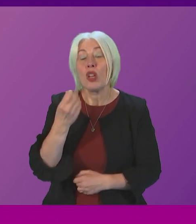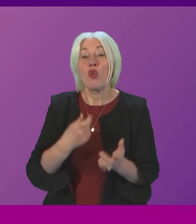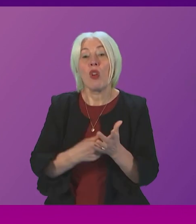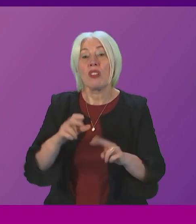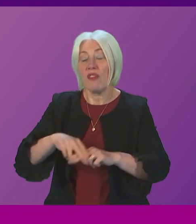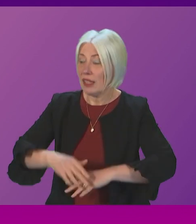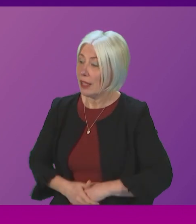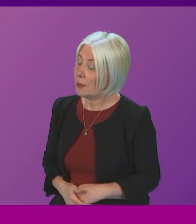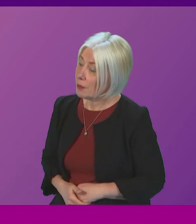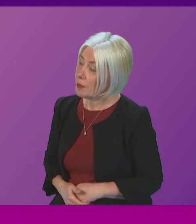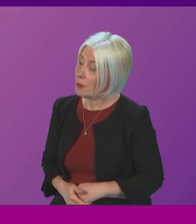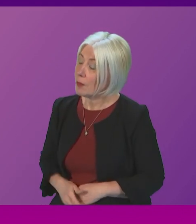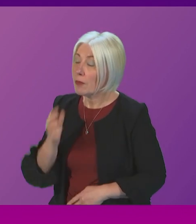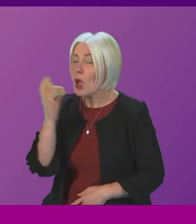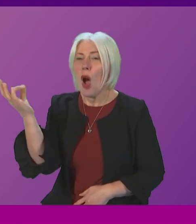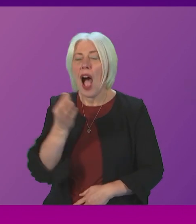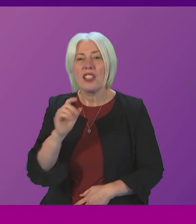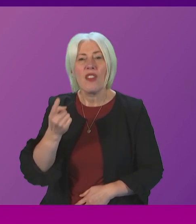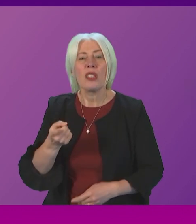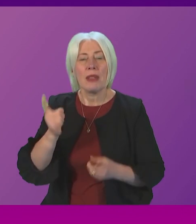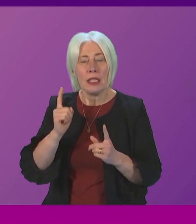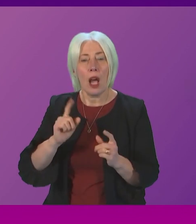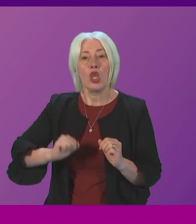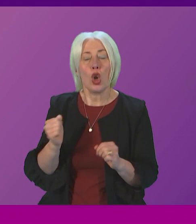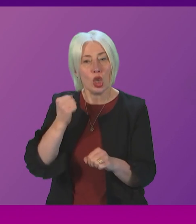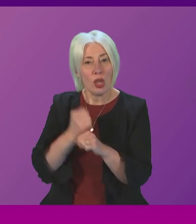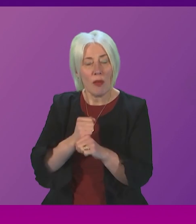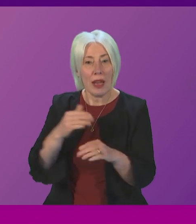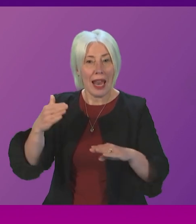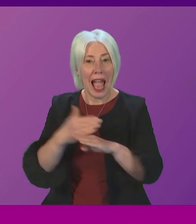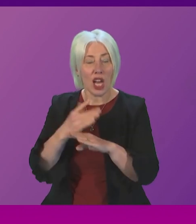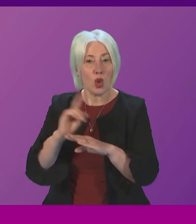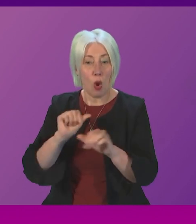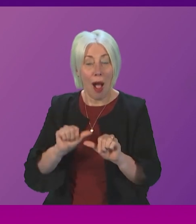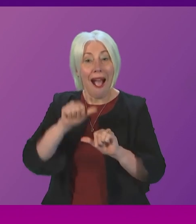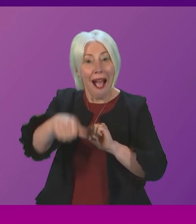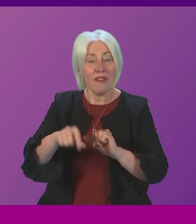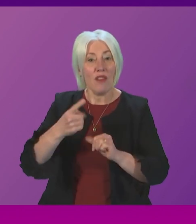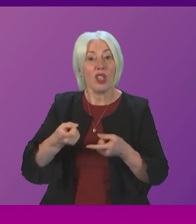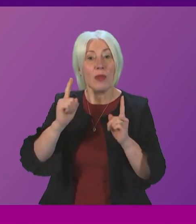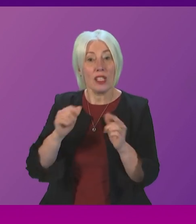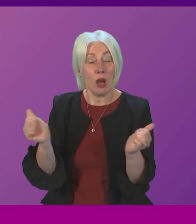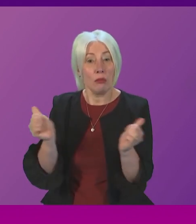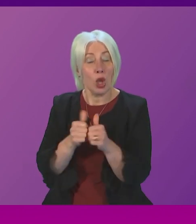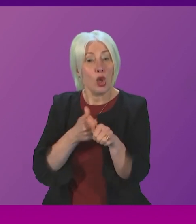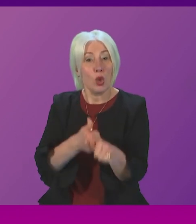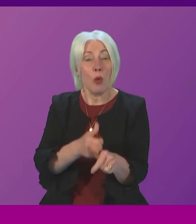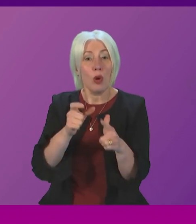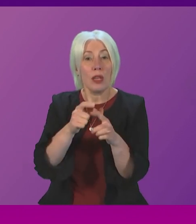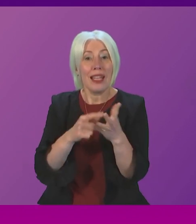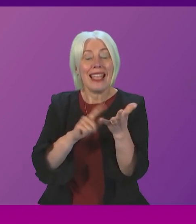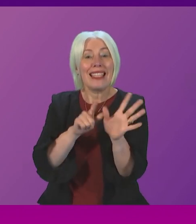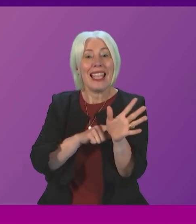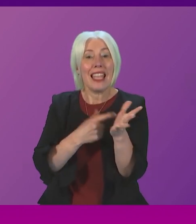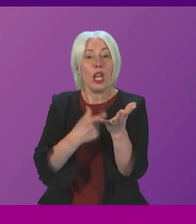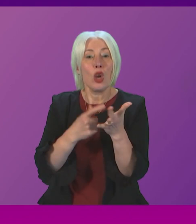Thank you to ask the First Minister what action the Scottish Government plans to take in light of his declared support for the Daily Records Our Kids